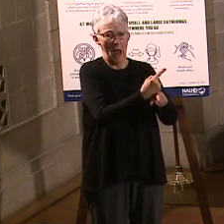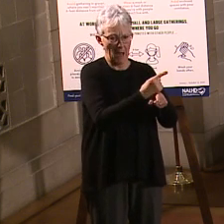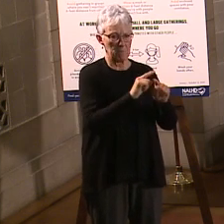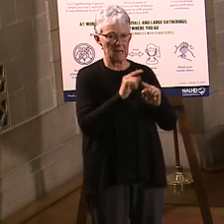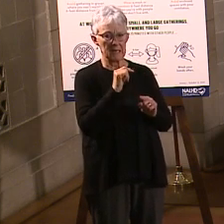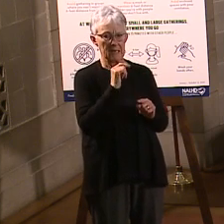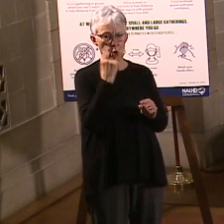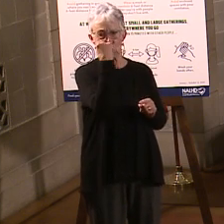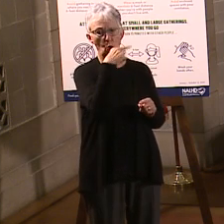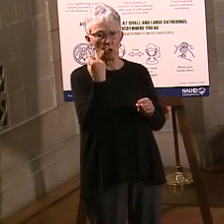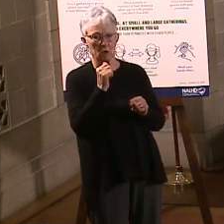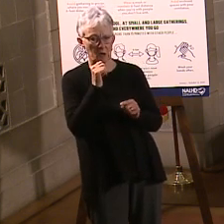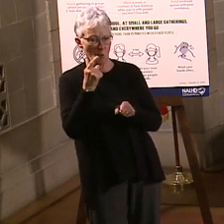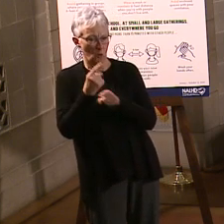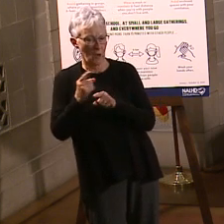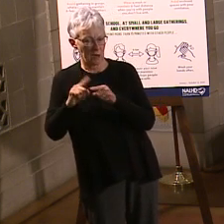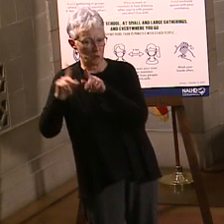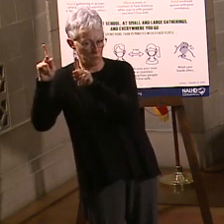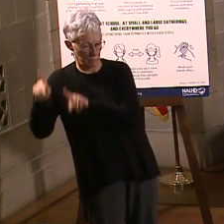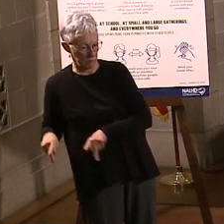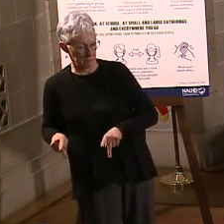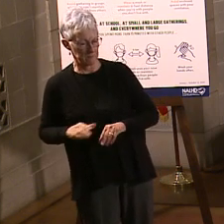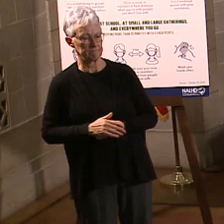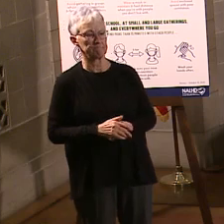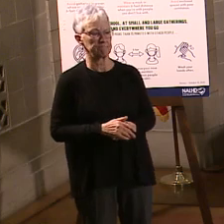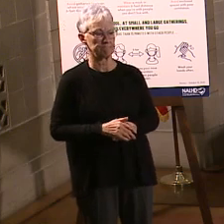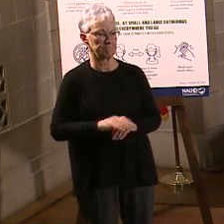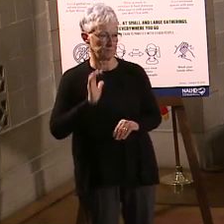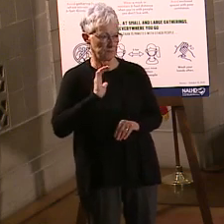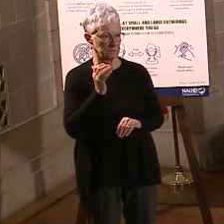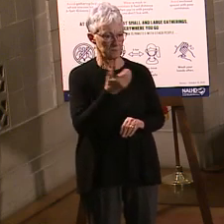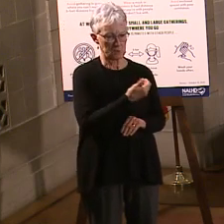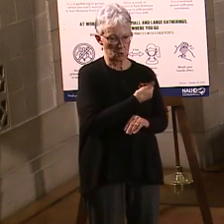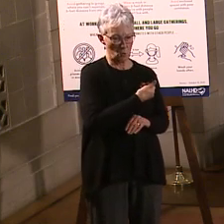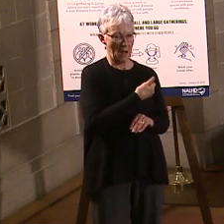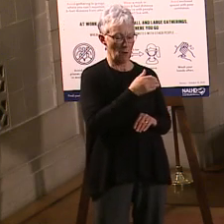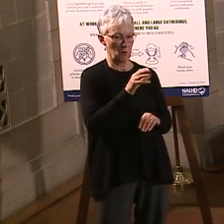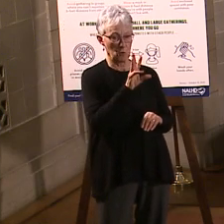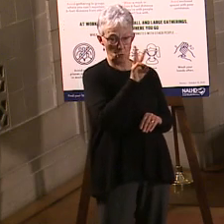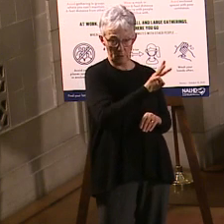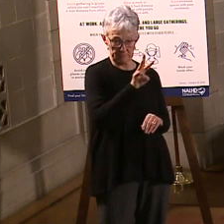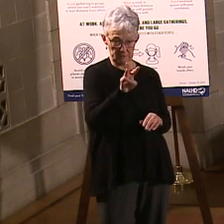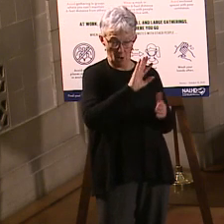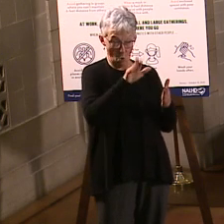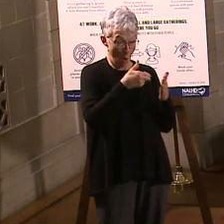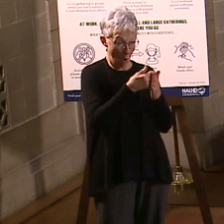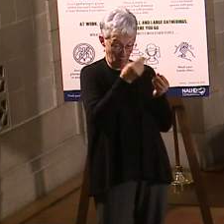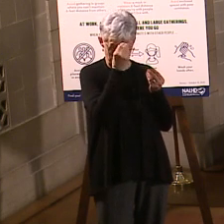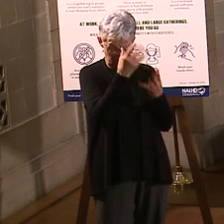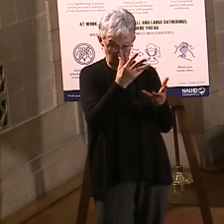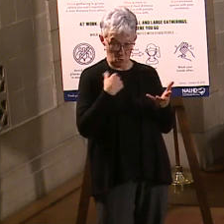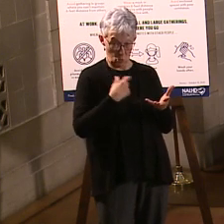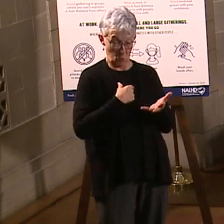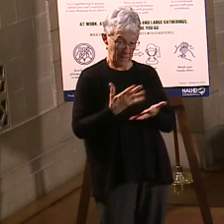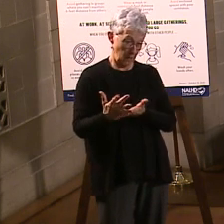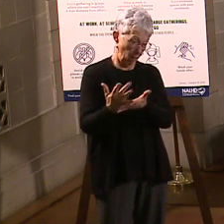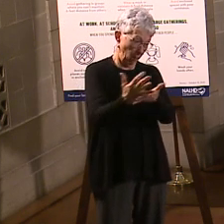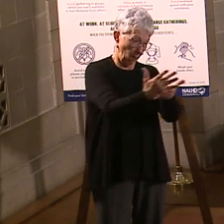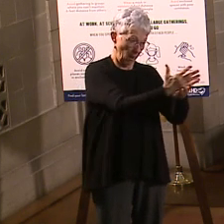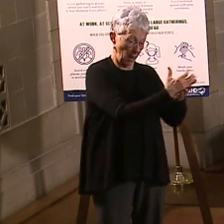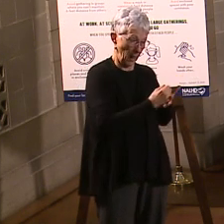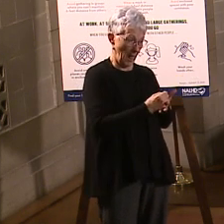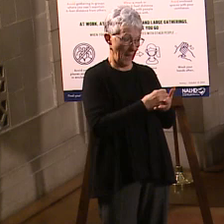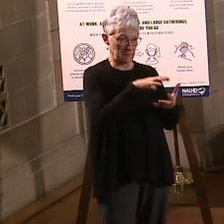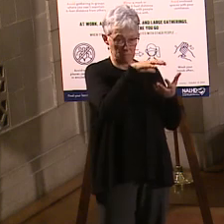this in a very secure environment, so I'm expecting that security will be fine. And we took about 700 calls on the call